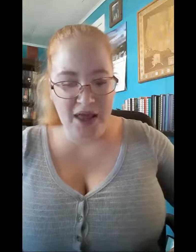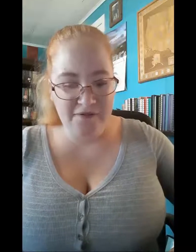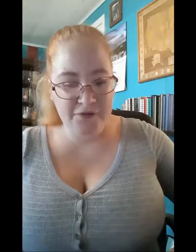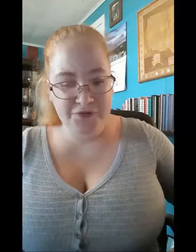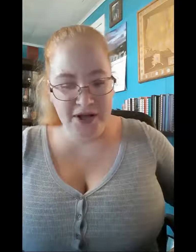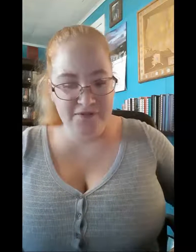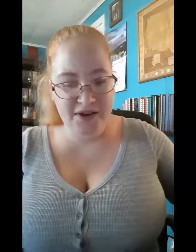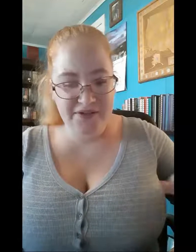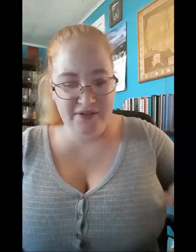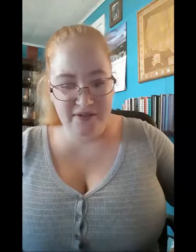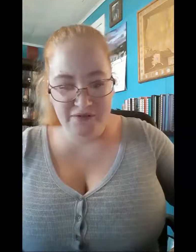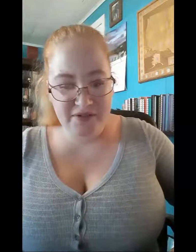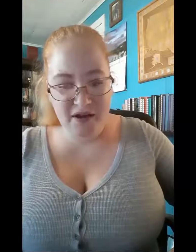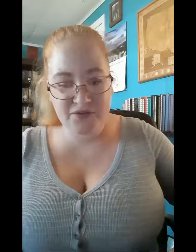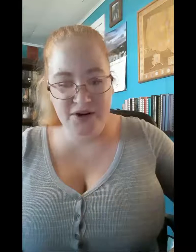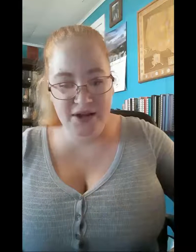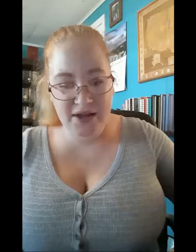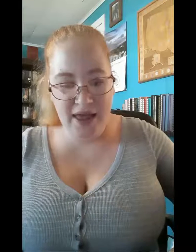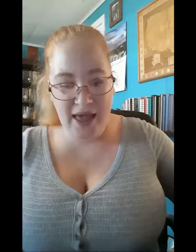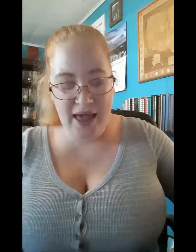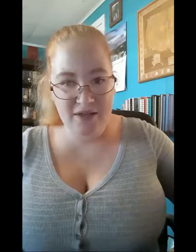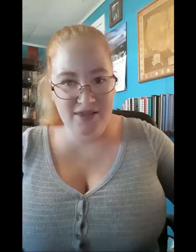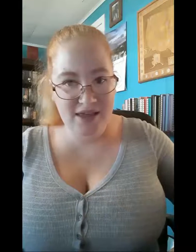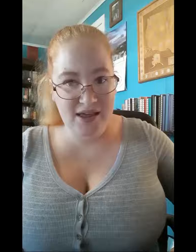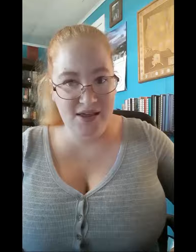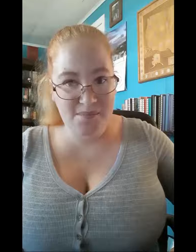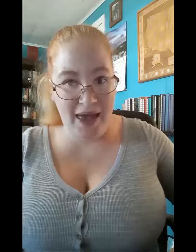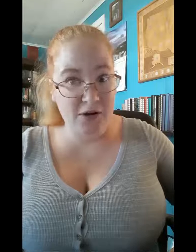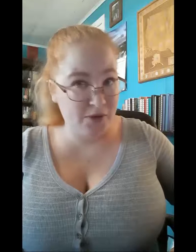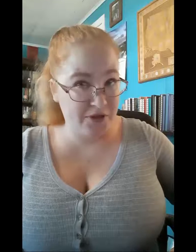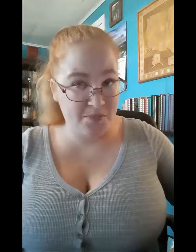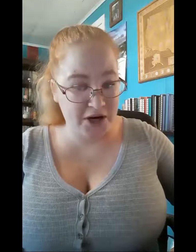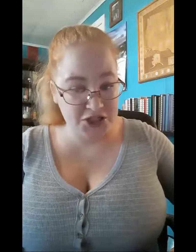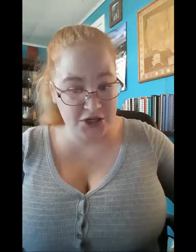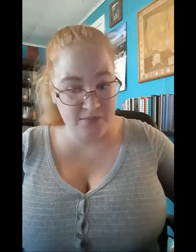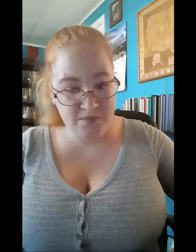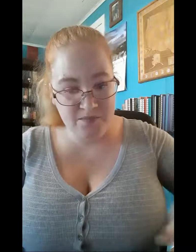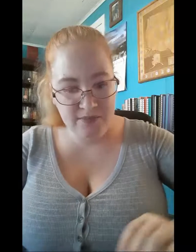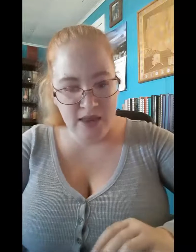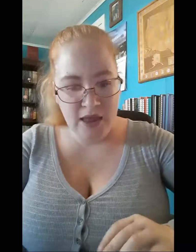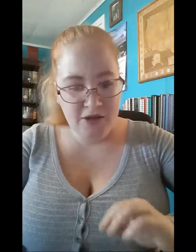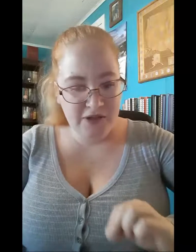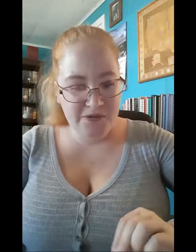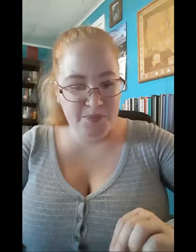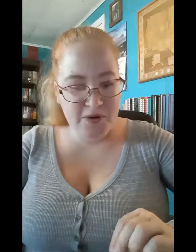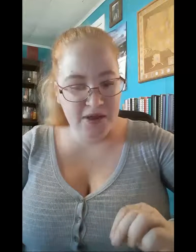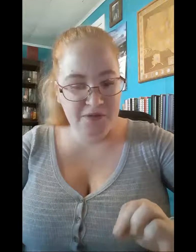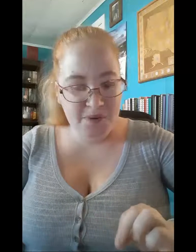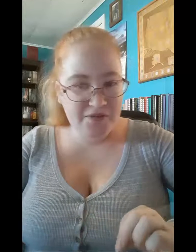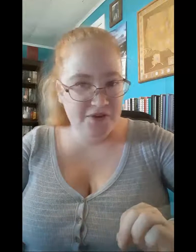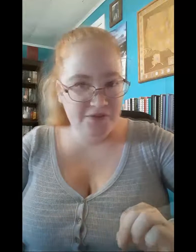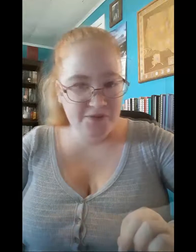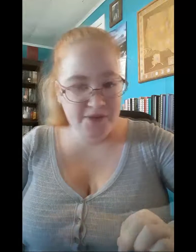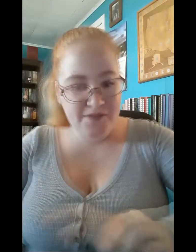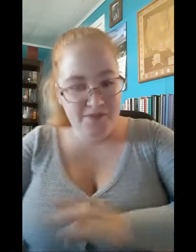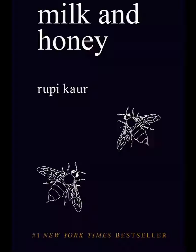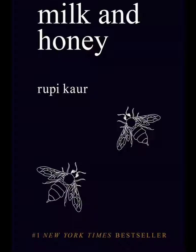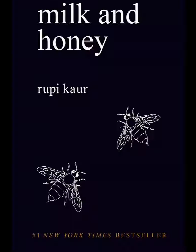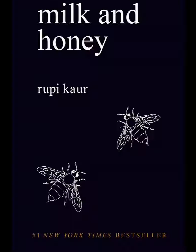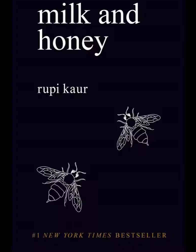love, forgiveness, self-discovery, and the battle with depression. This book is perfect for fans of Milk and Honey